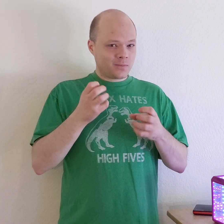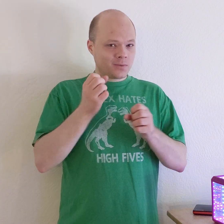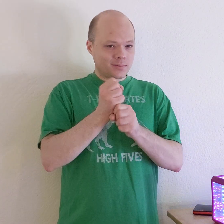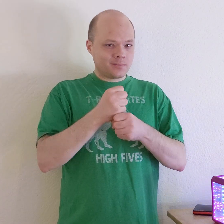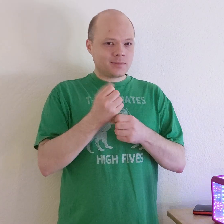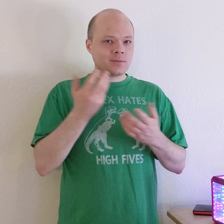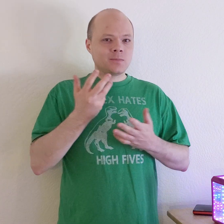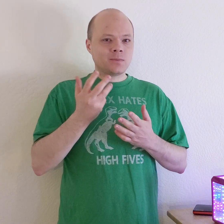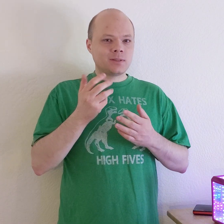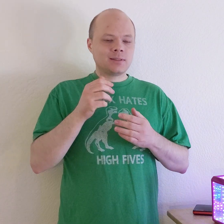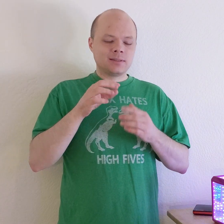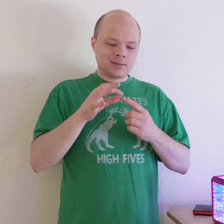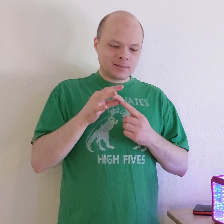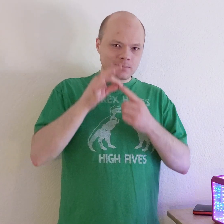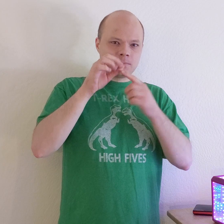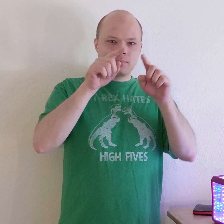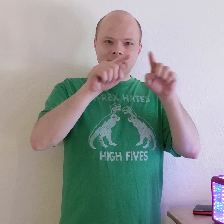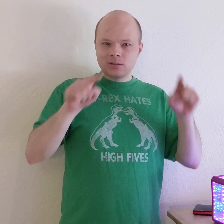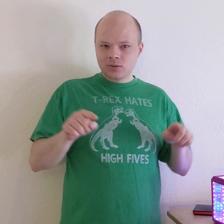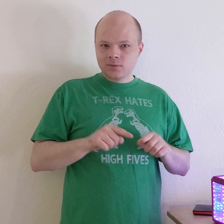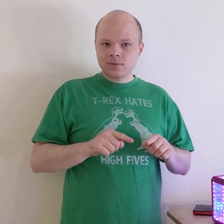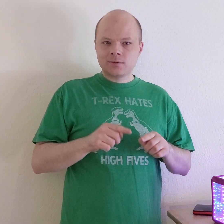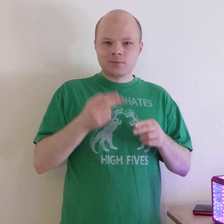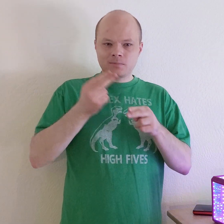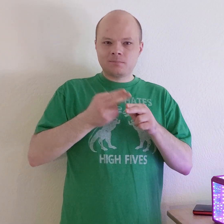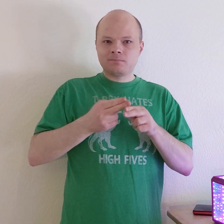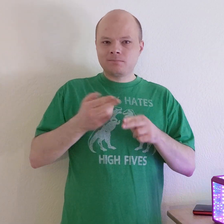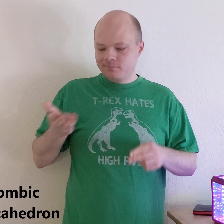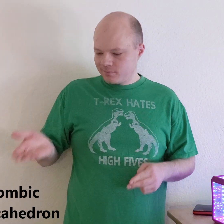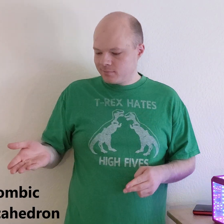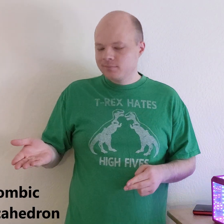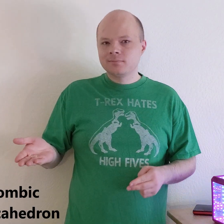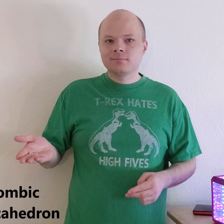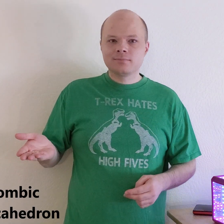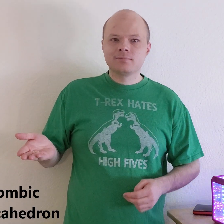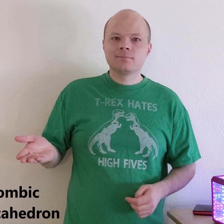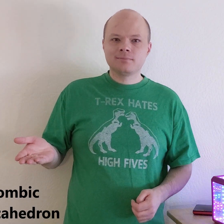Another one that I wanted to make, though, was a special shape. It's called a rhombic dodecahedron.